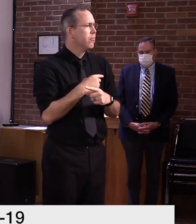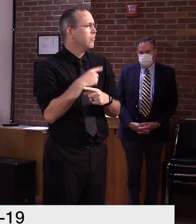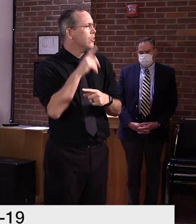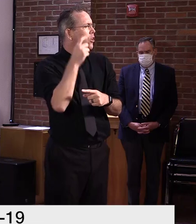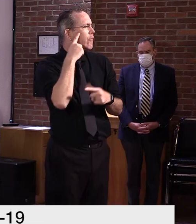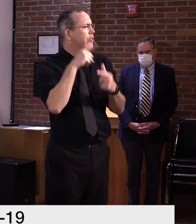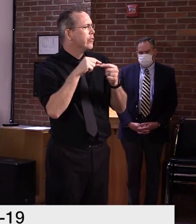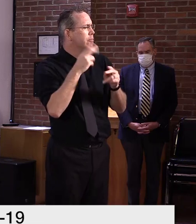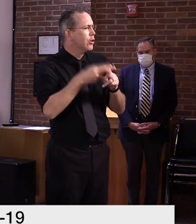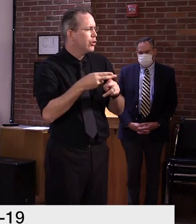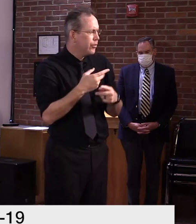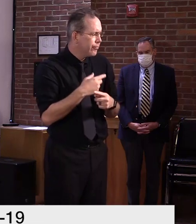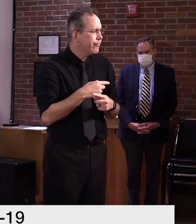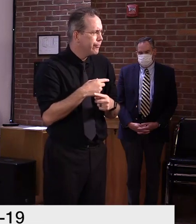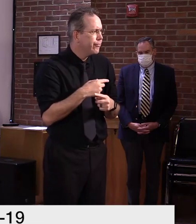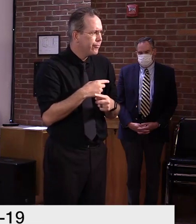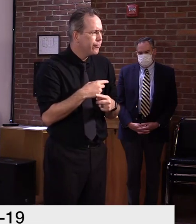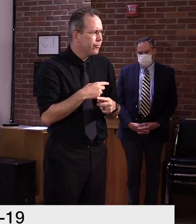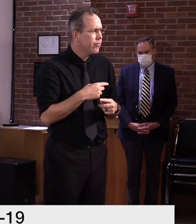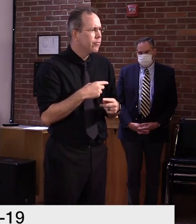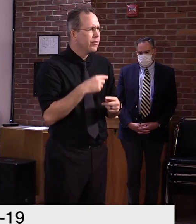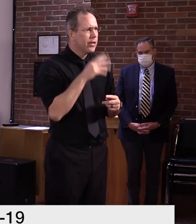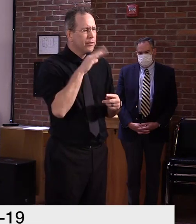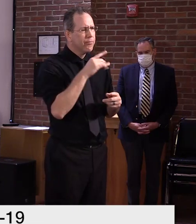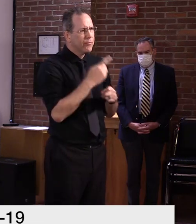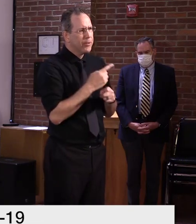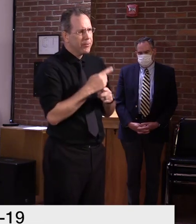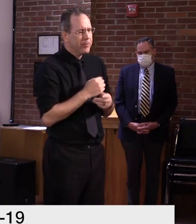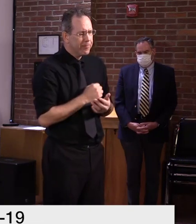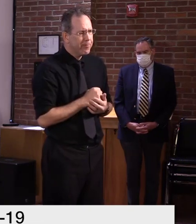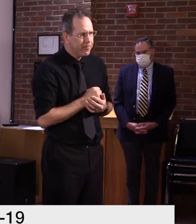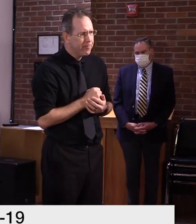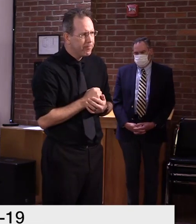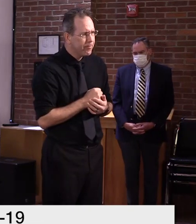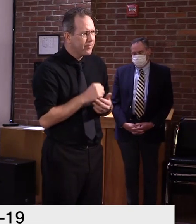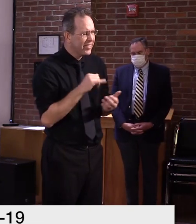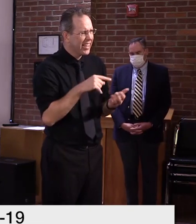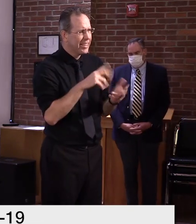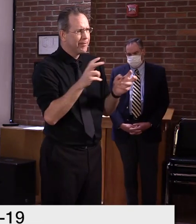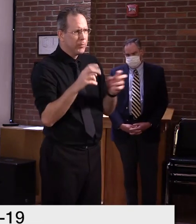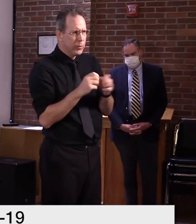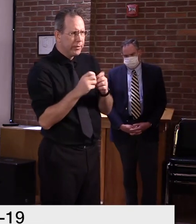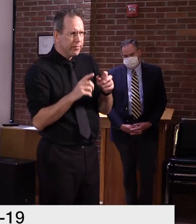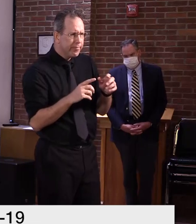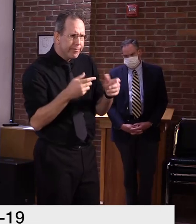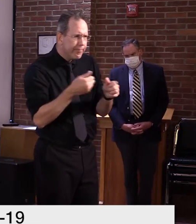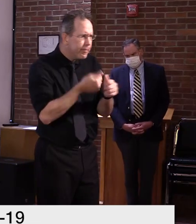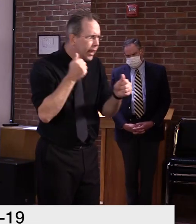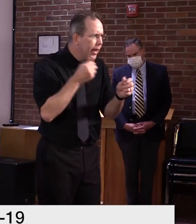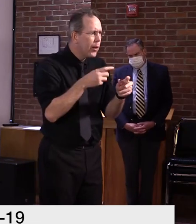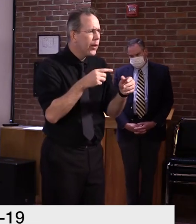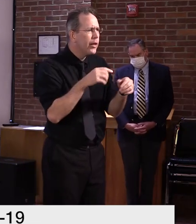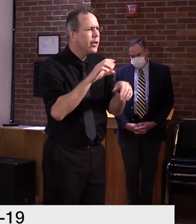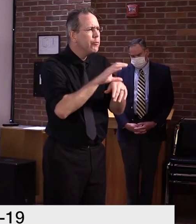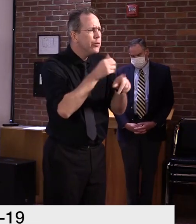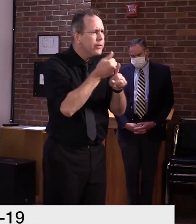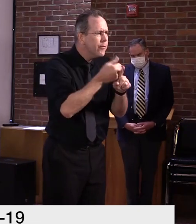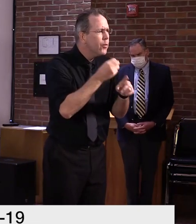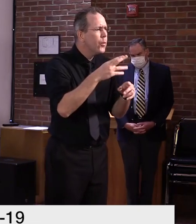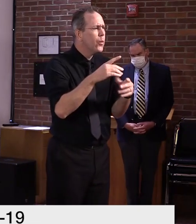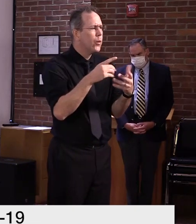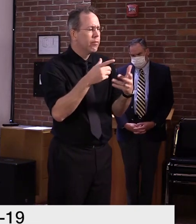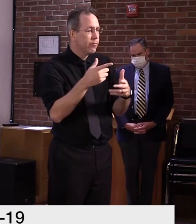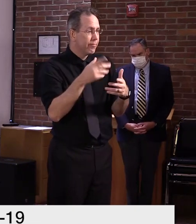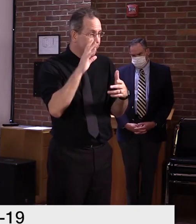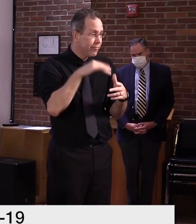uh, pretty spot on in the beginning of the press conference that, you know, we've, we've done a great job, um, using the system